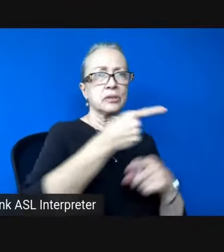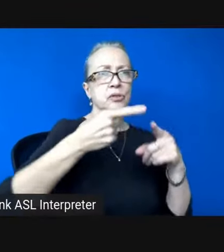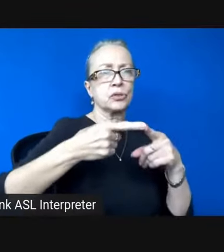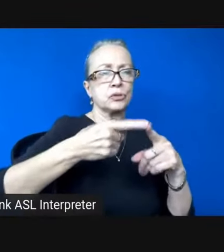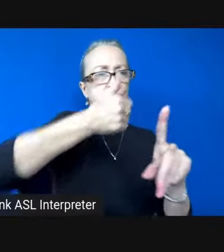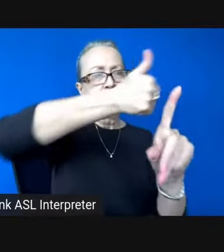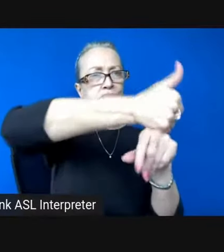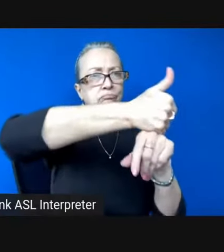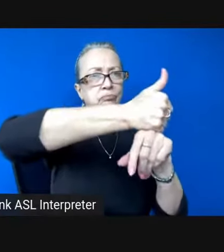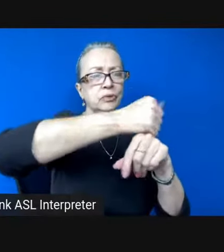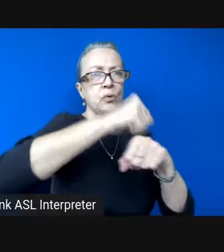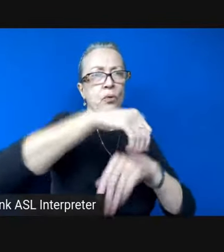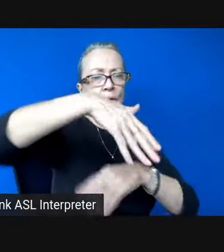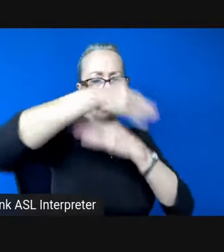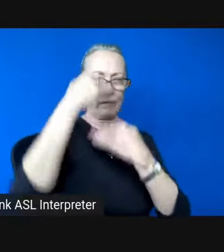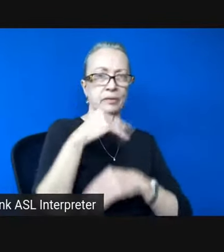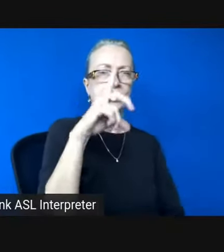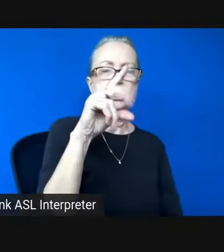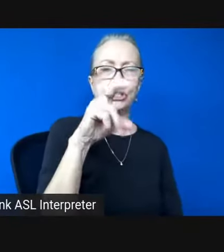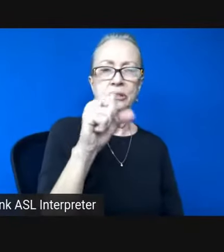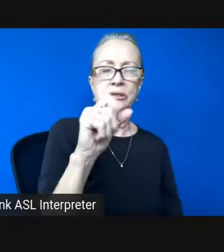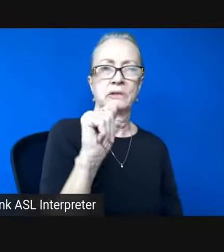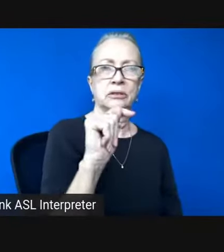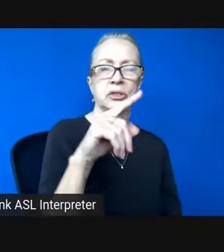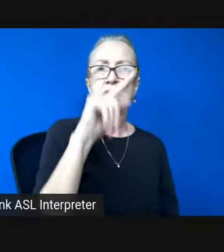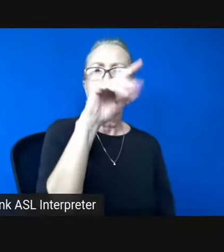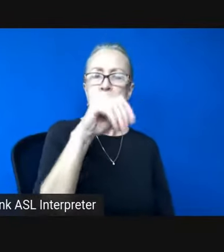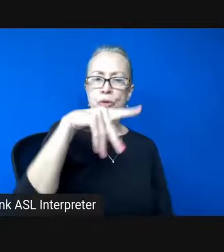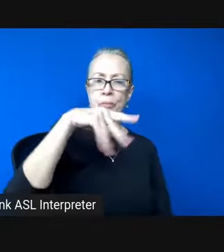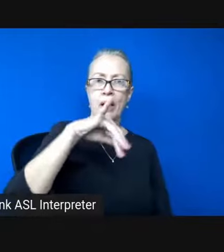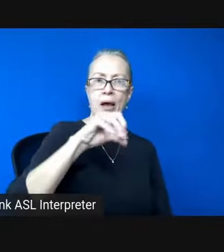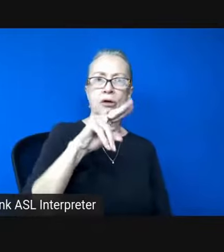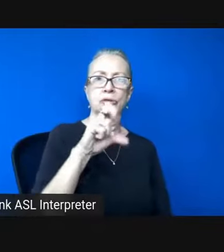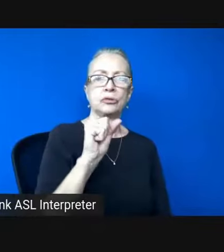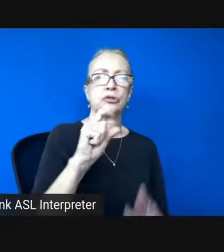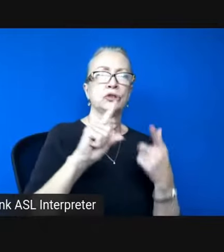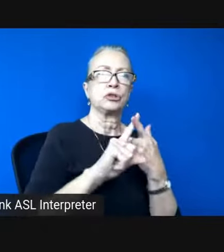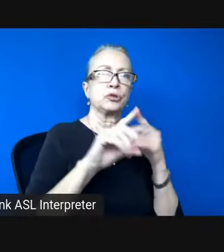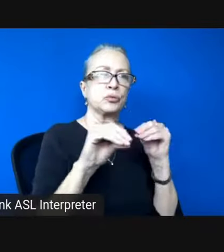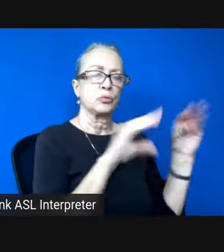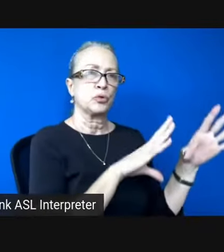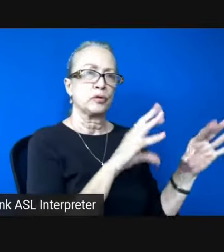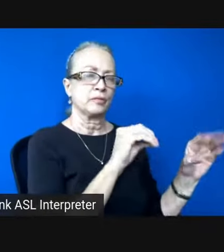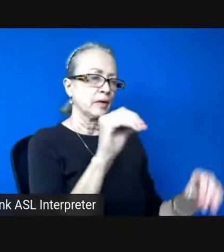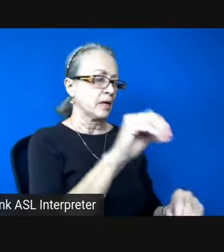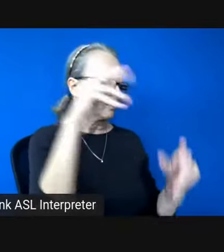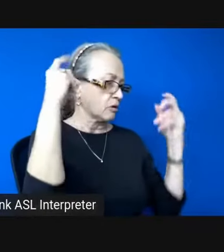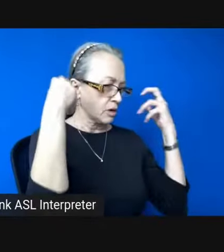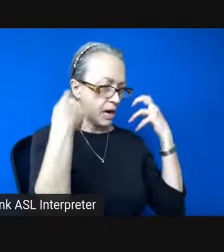too pious to disturb a room's skin cells and stray hair with her sound?